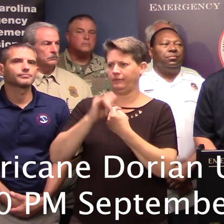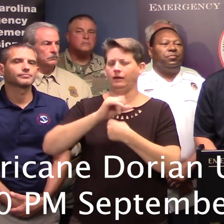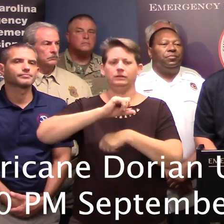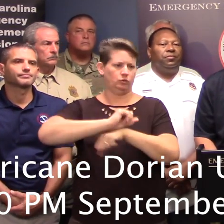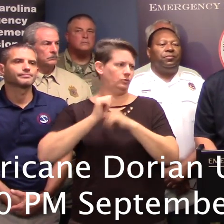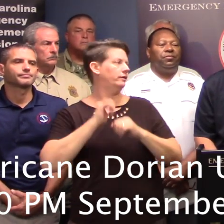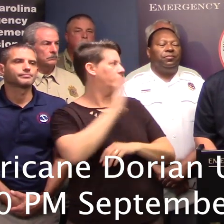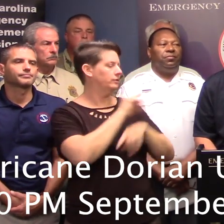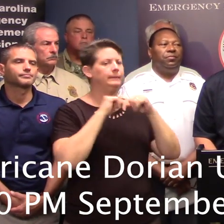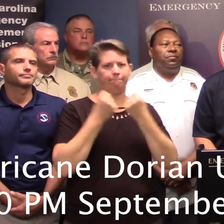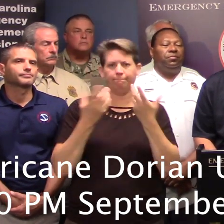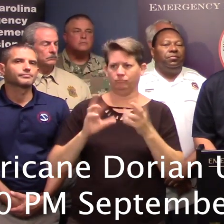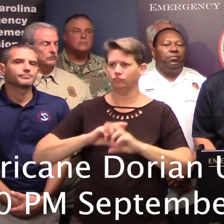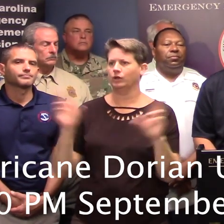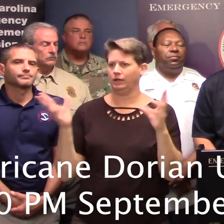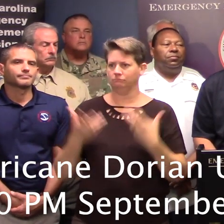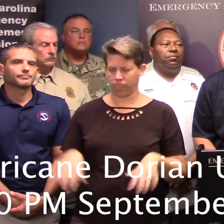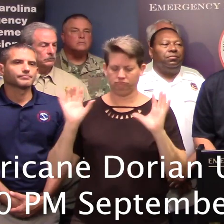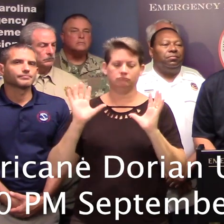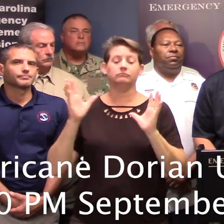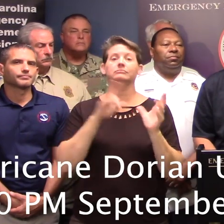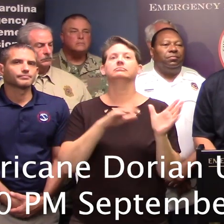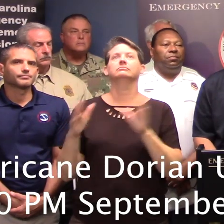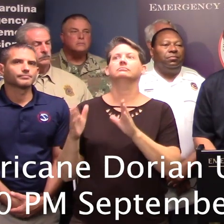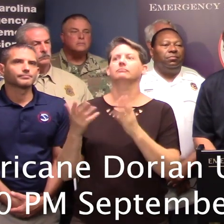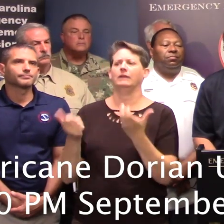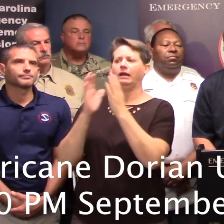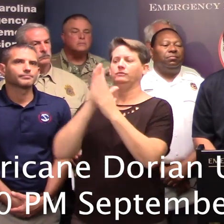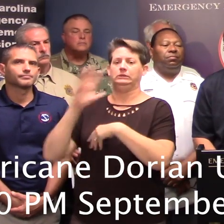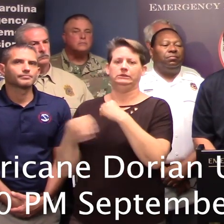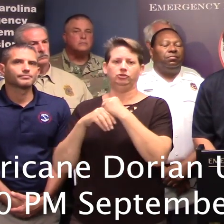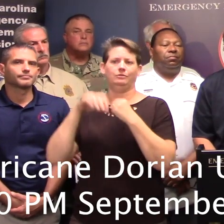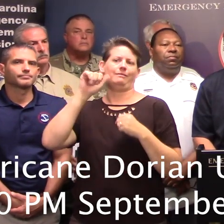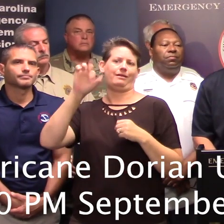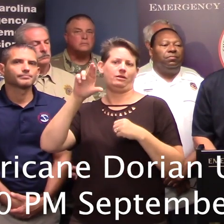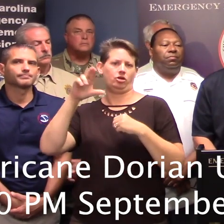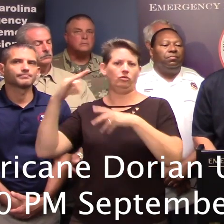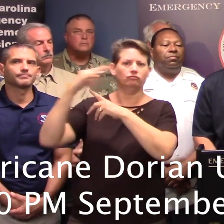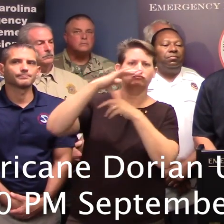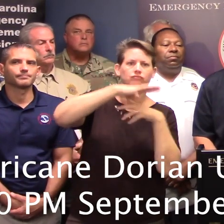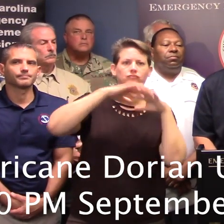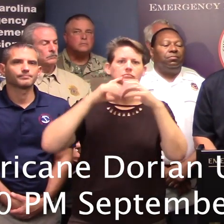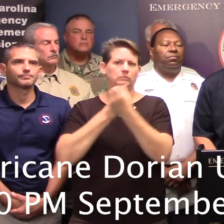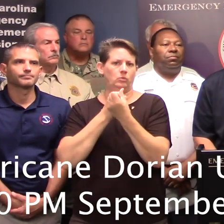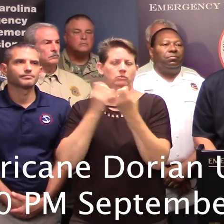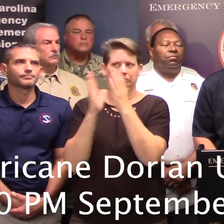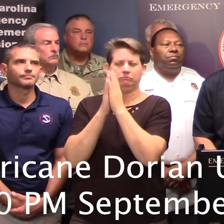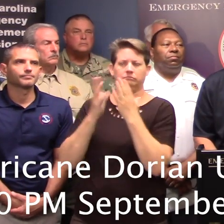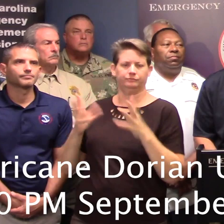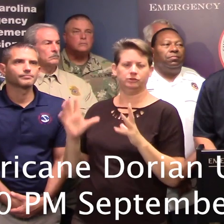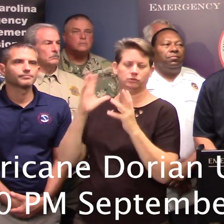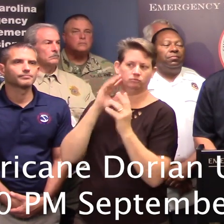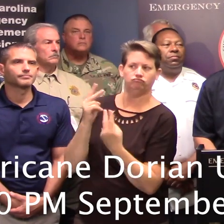with her team. And then we're also in the process of requesting some additional air support. FEMA, we had